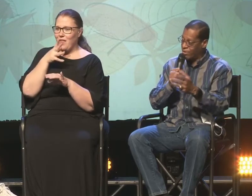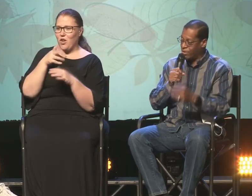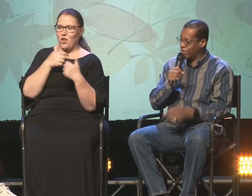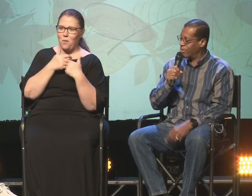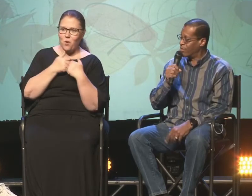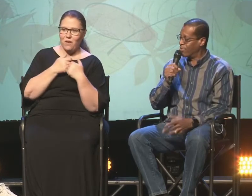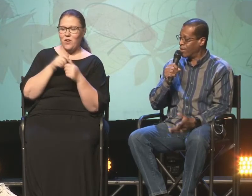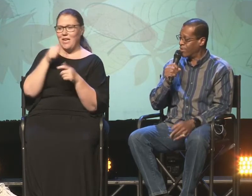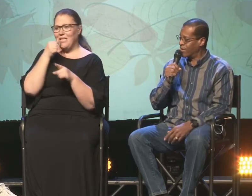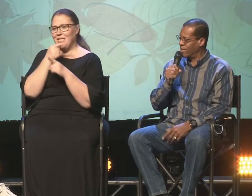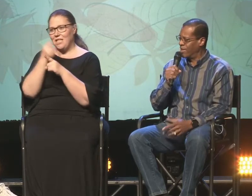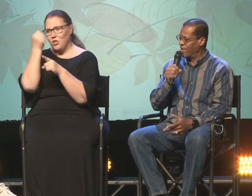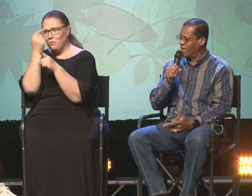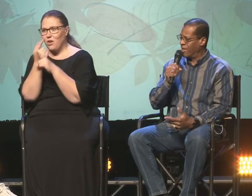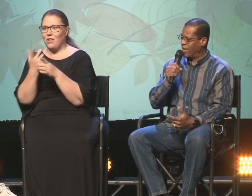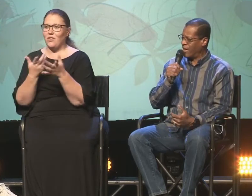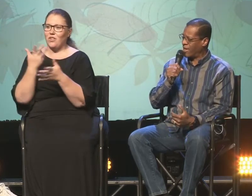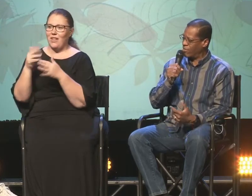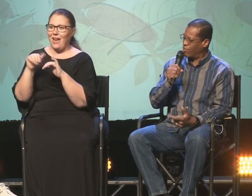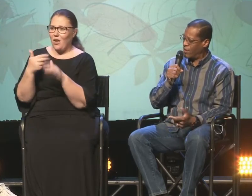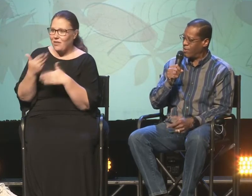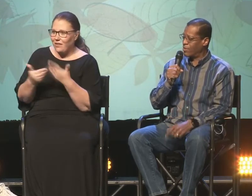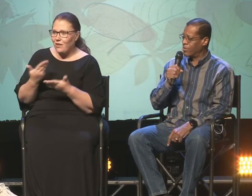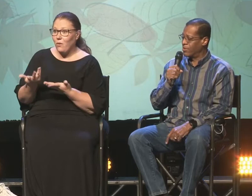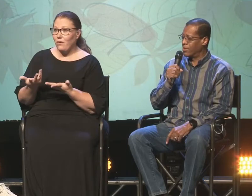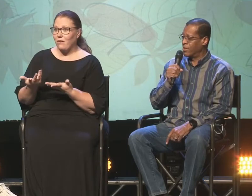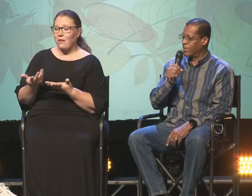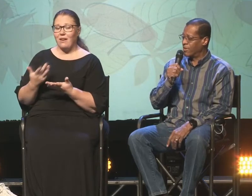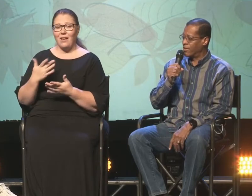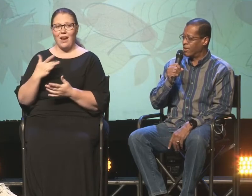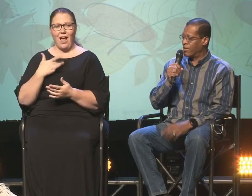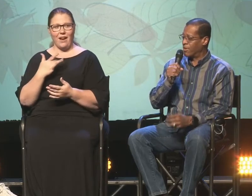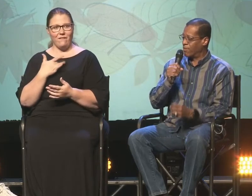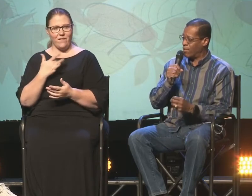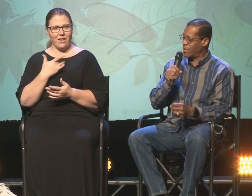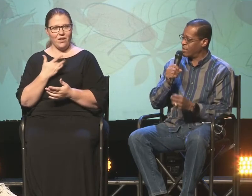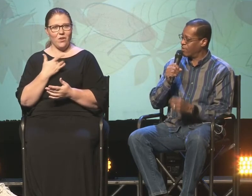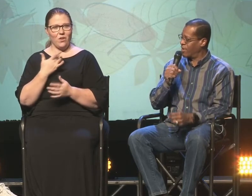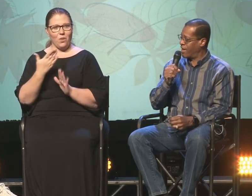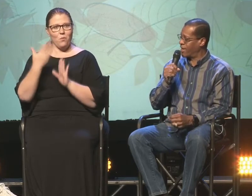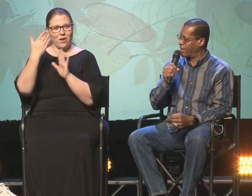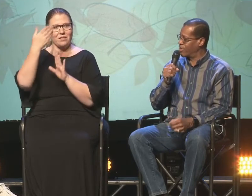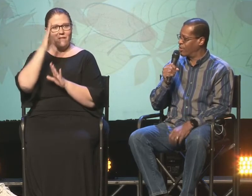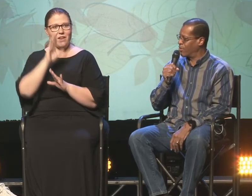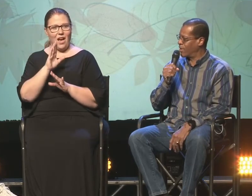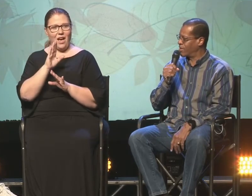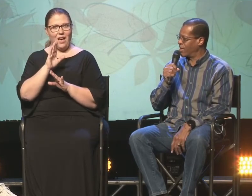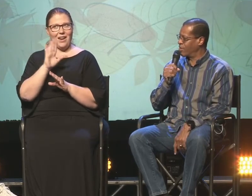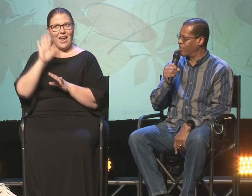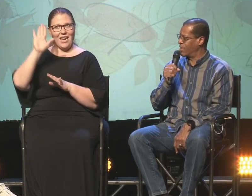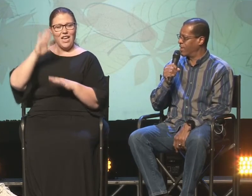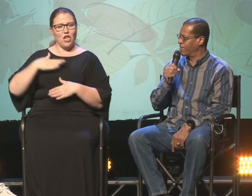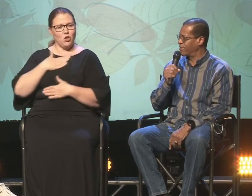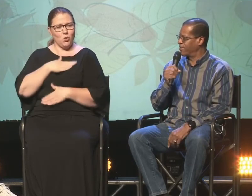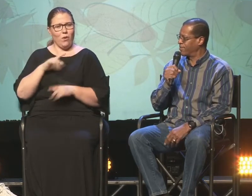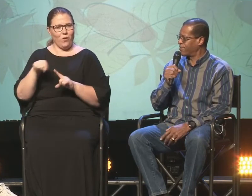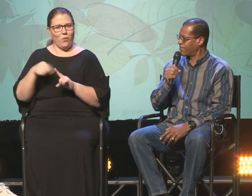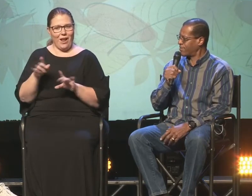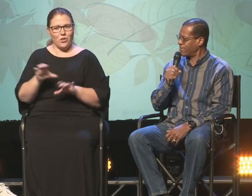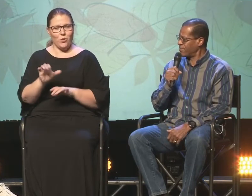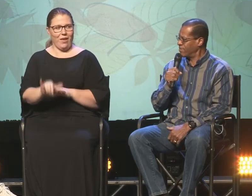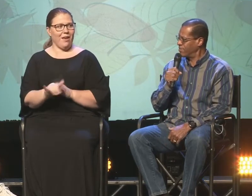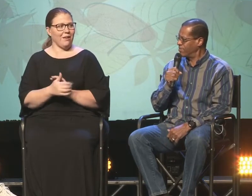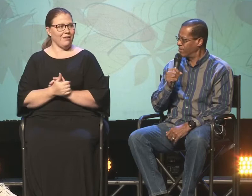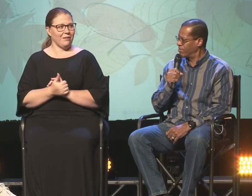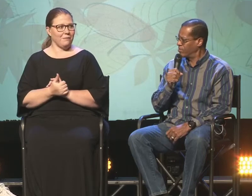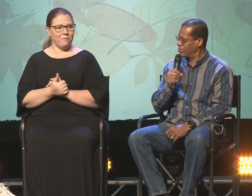and your sisters and brethren? And I can feel the presence of God and his joy as I do that. You,